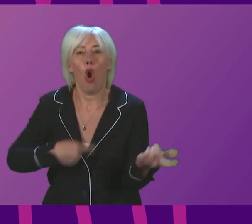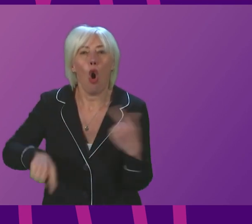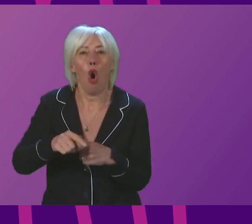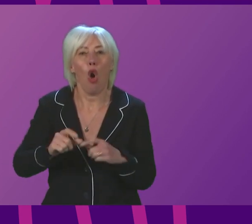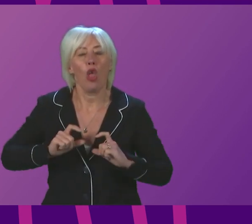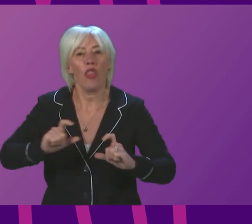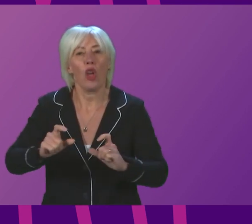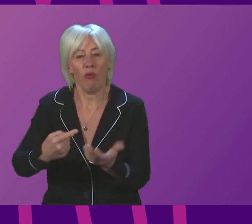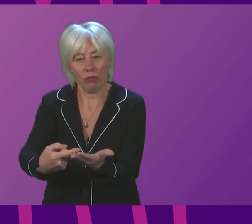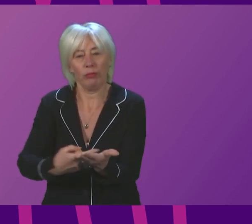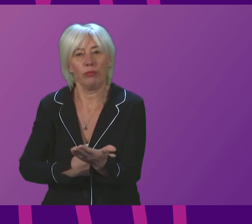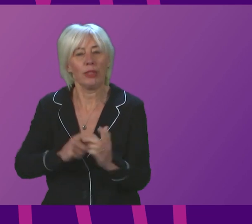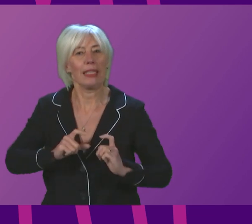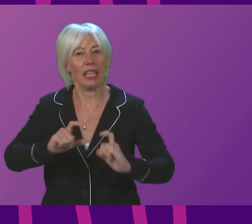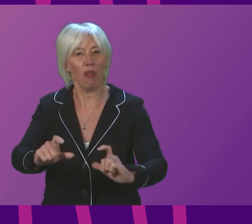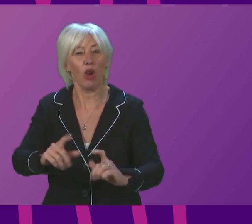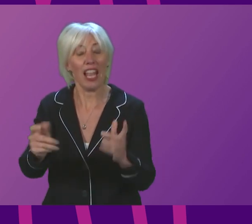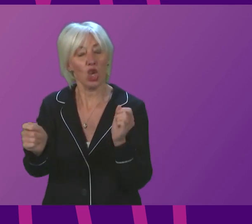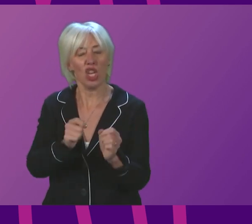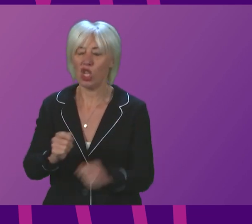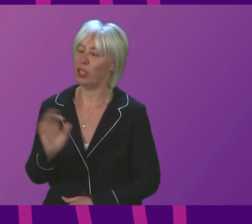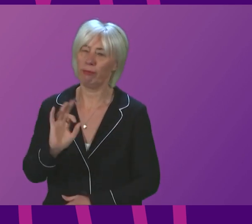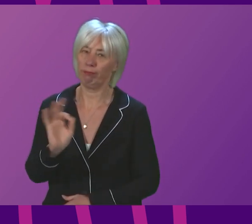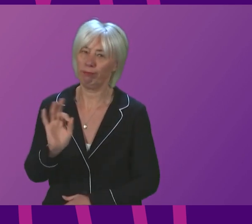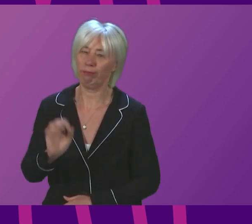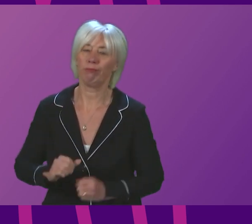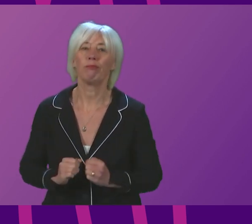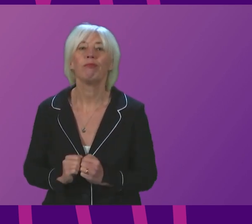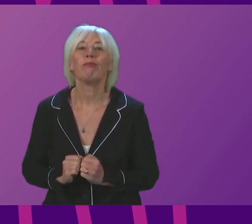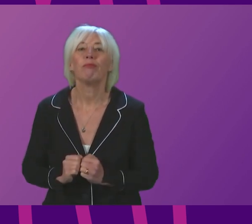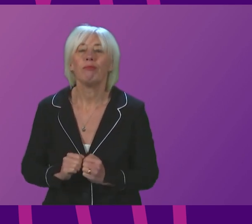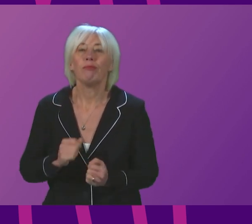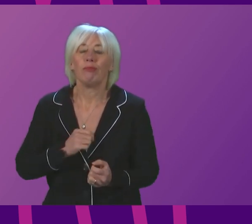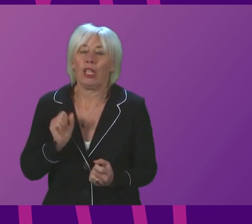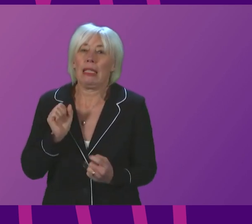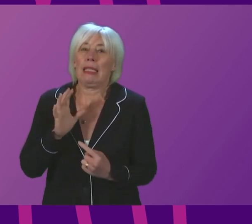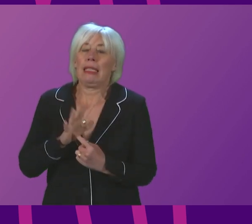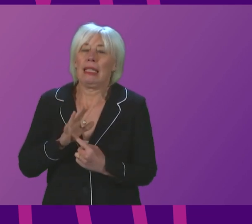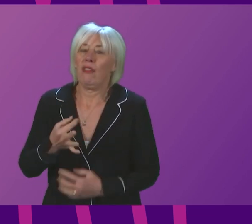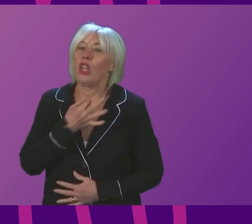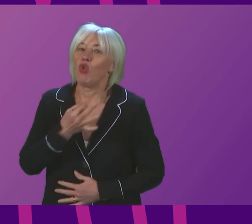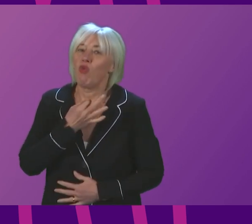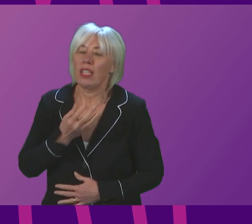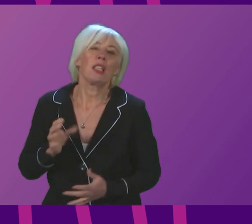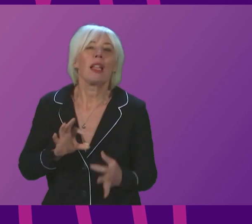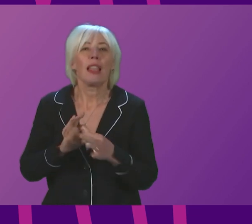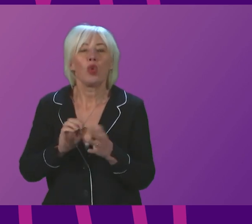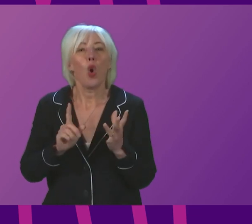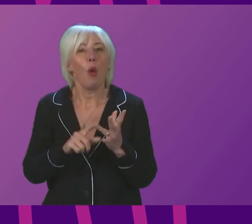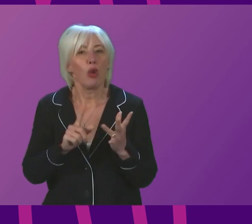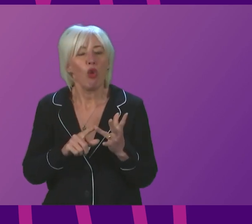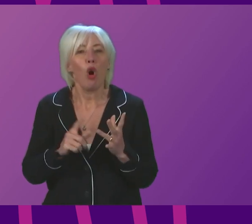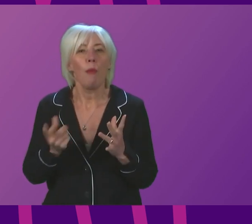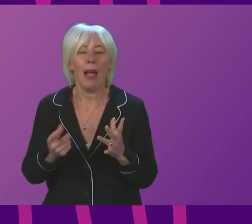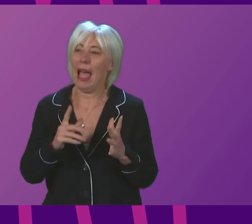protections in place with no immediate changes. Given the very significant risks posed by Omicron and the